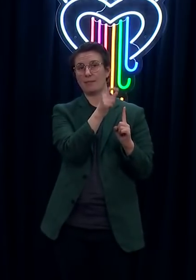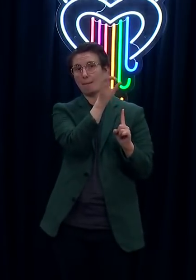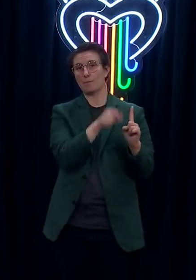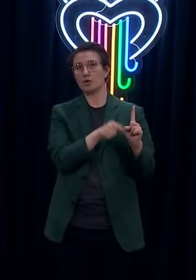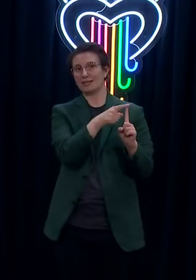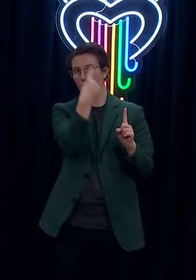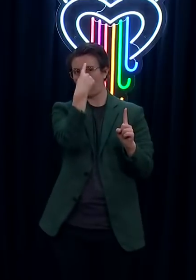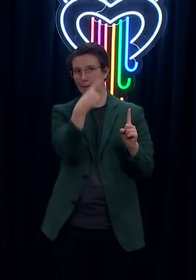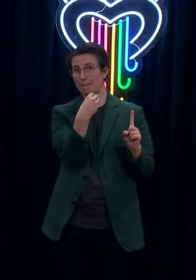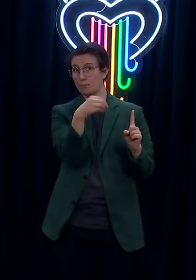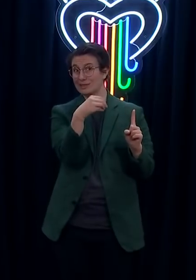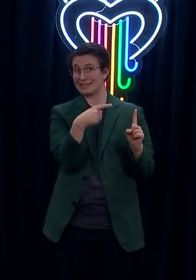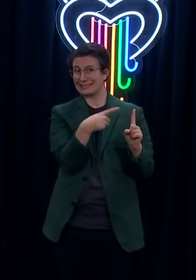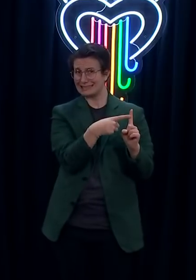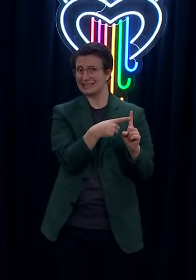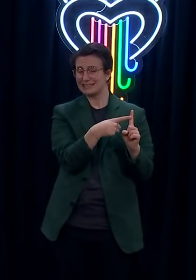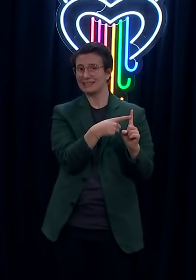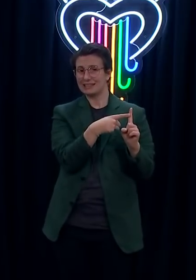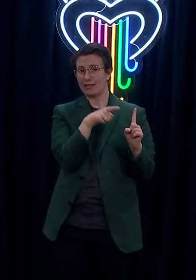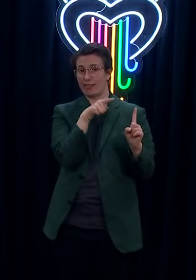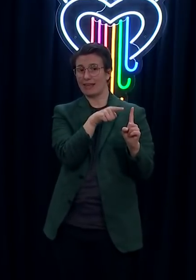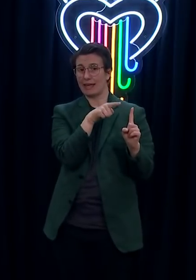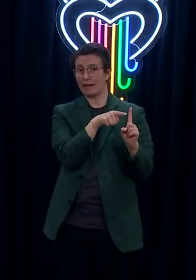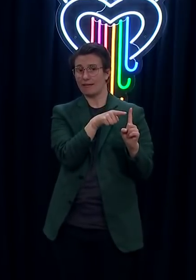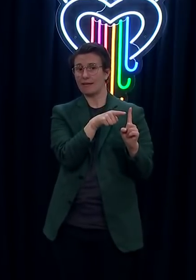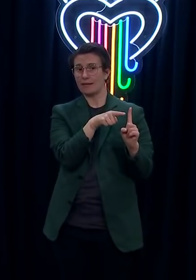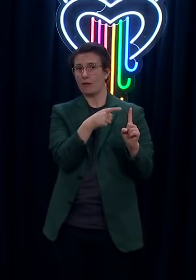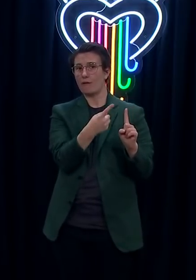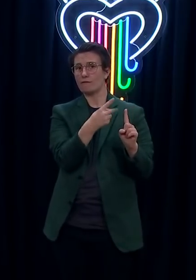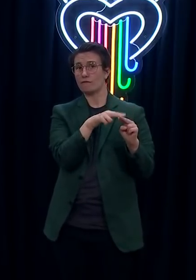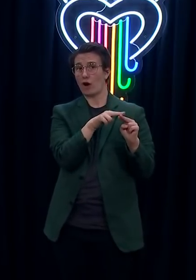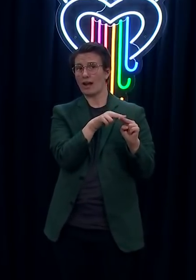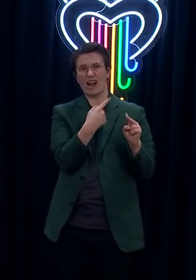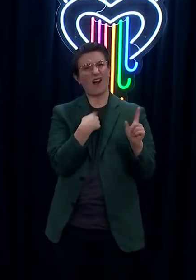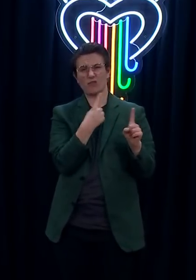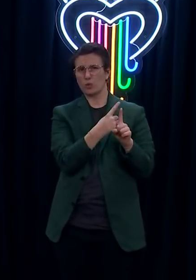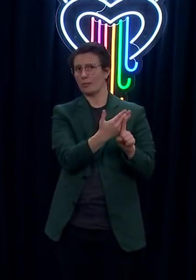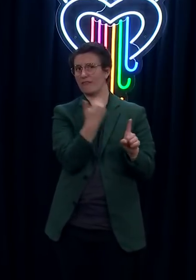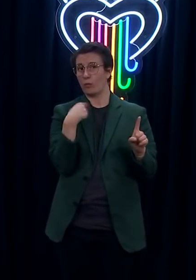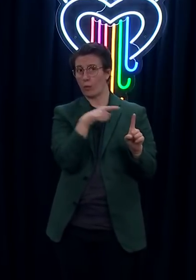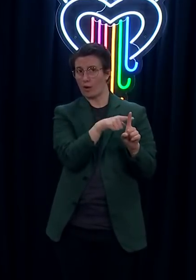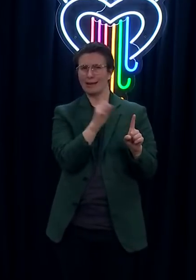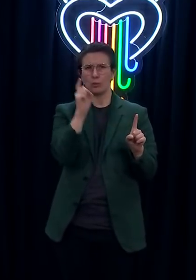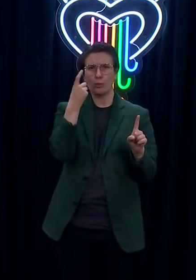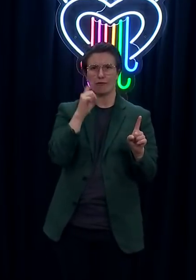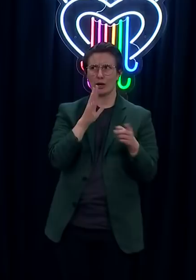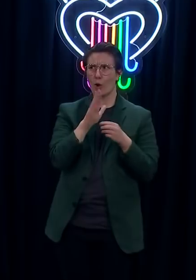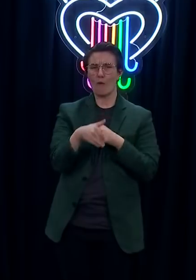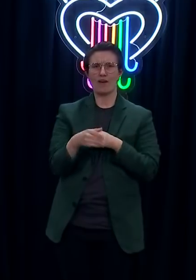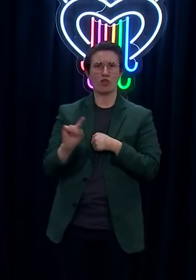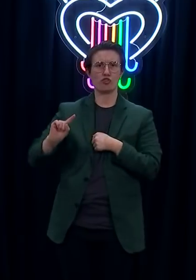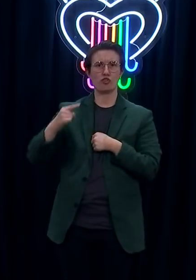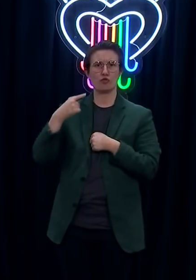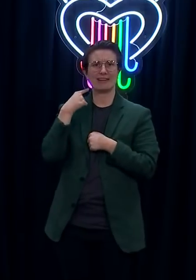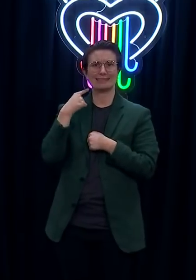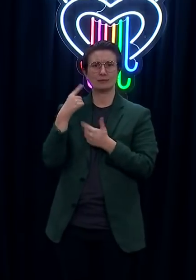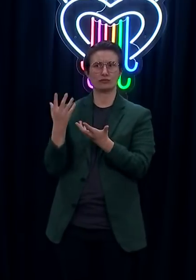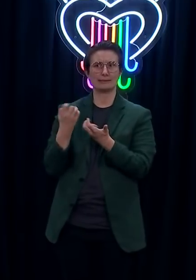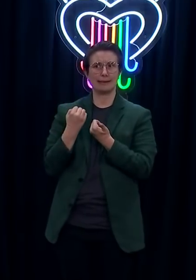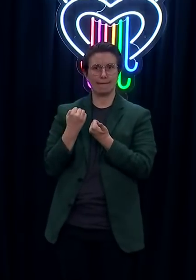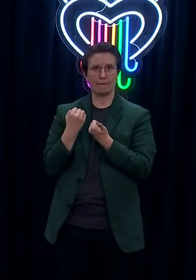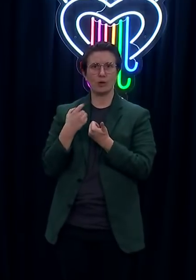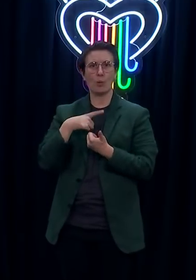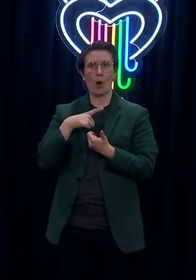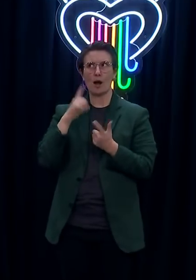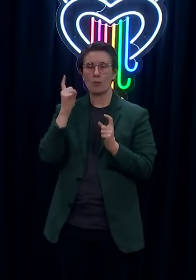nature of the conversation was essentially he was concerned by the reports that we'd had, wanted to understand those and the nature of our